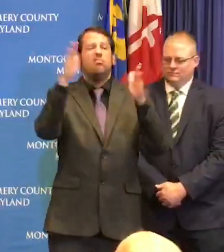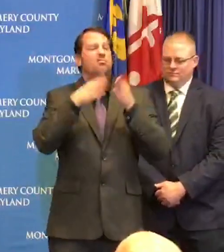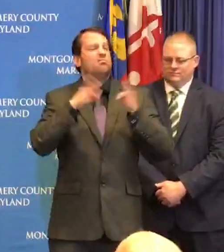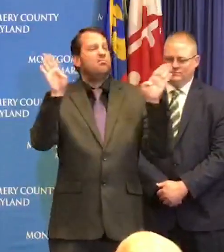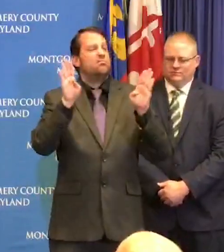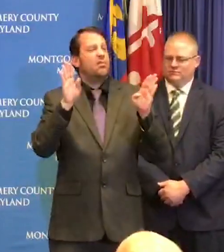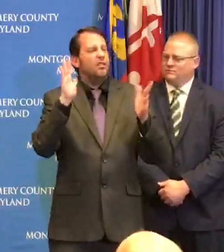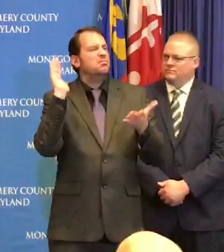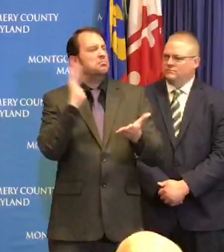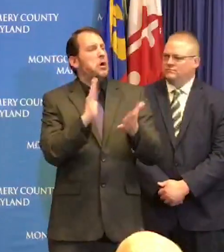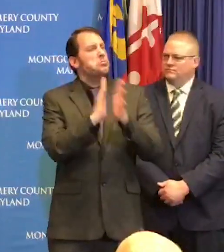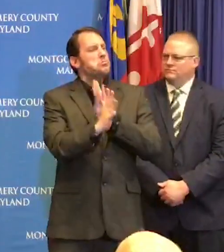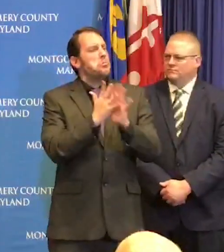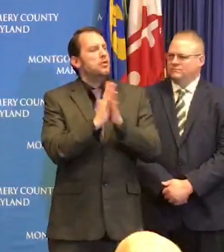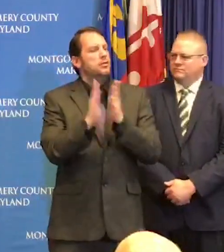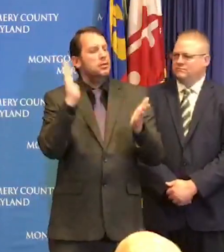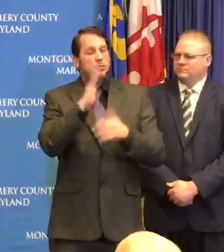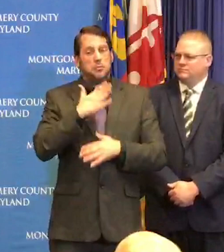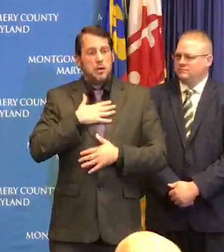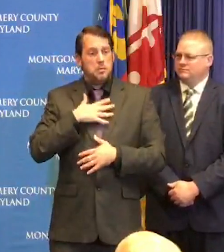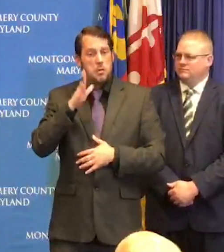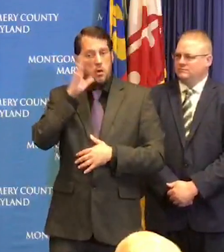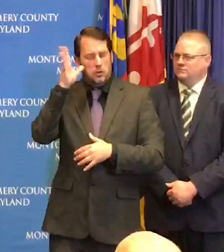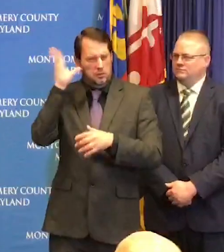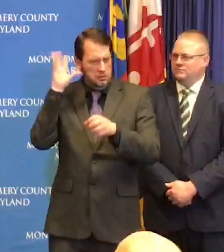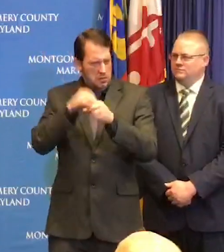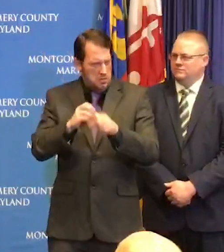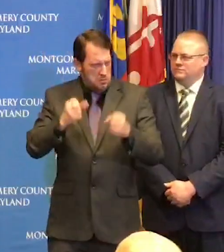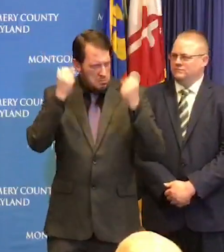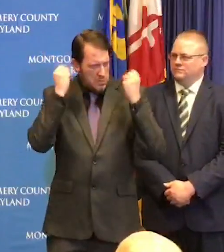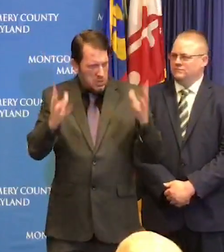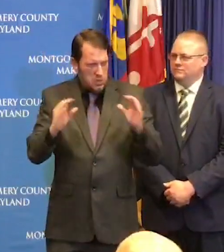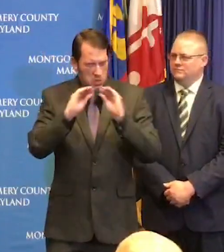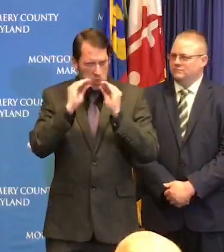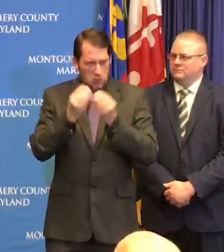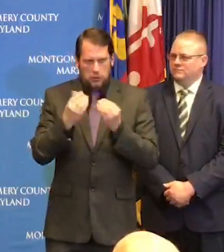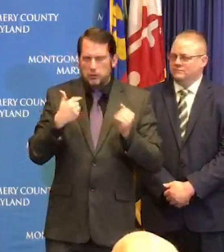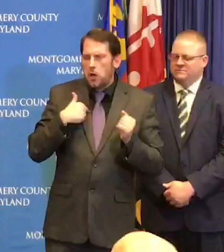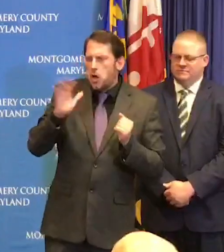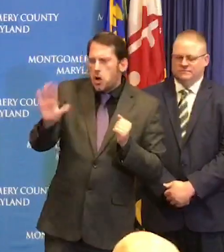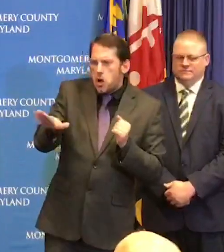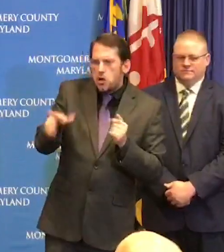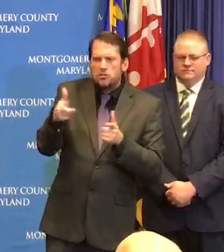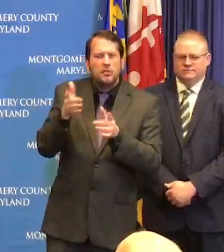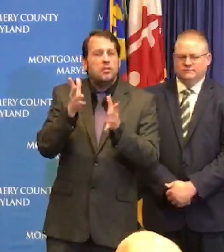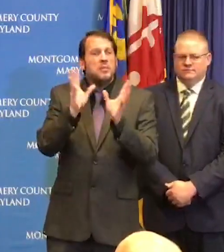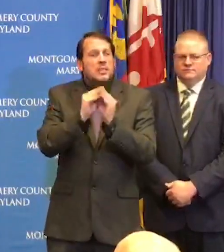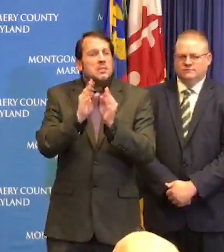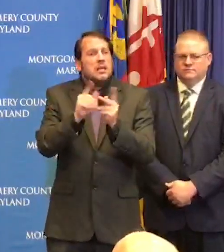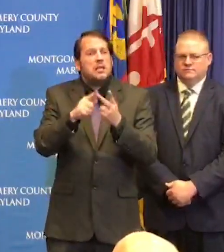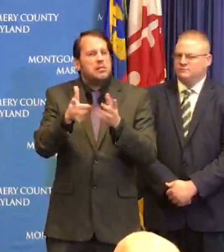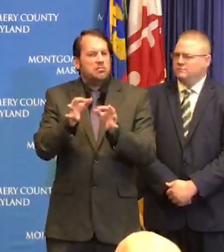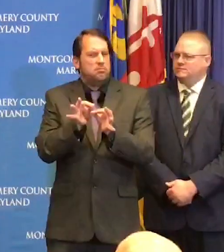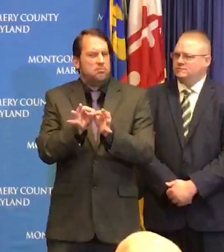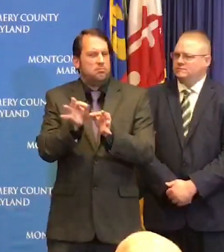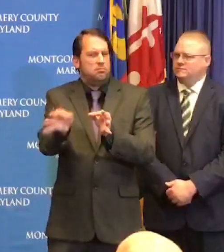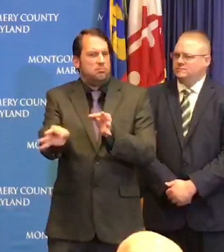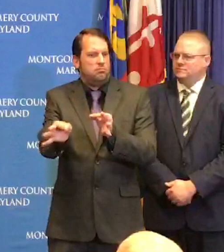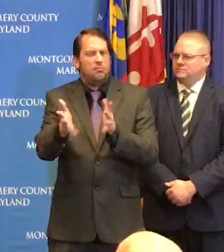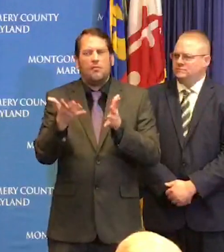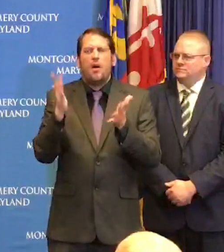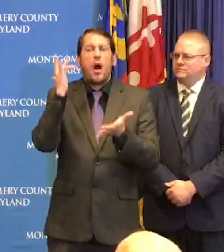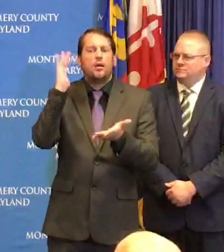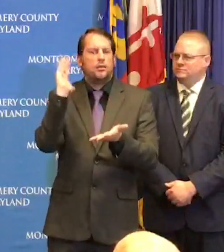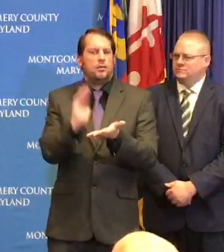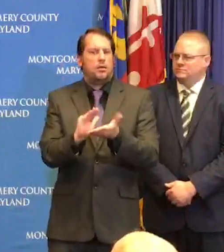talked about maybe it's a good idea to postpone those meetings for a few weeks and cut down on your your exposure continue to live your daily